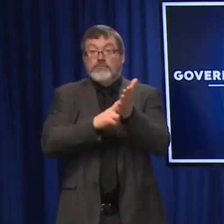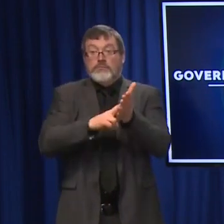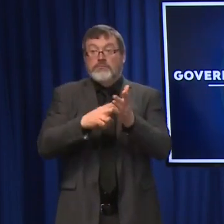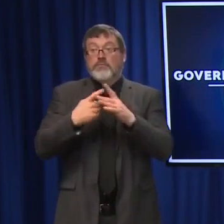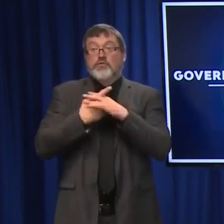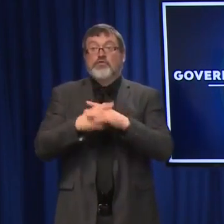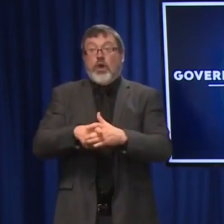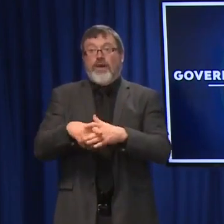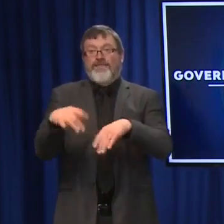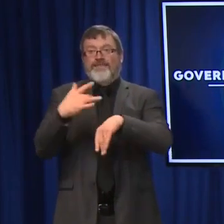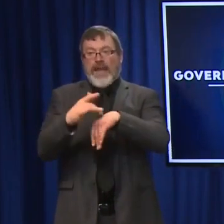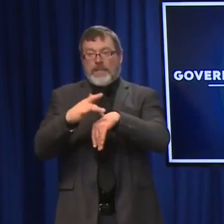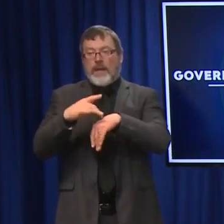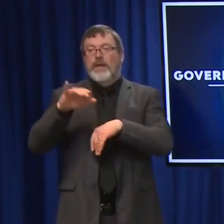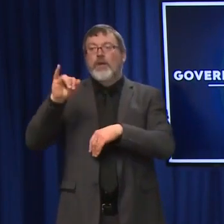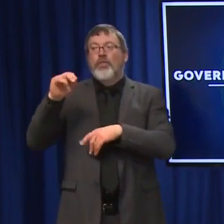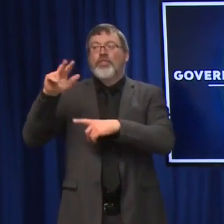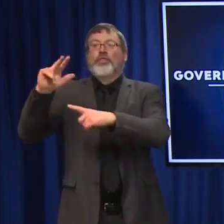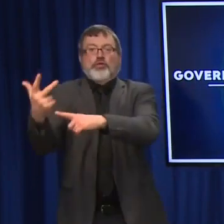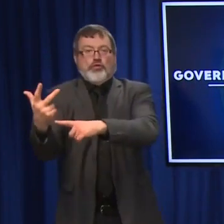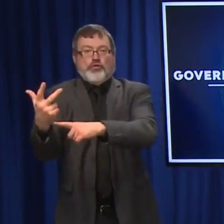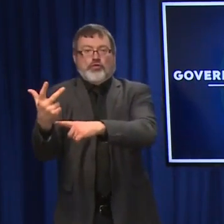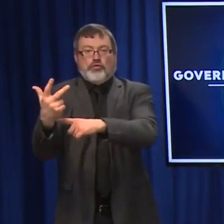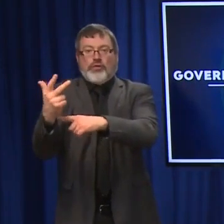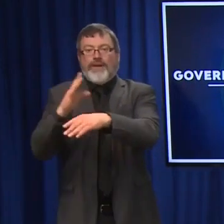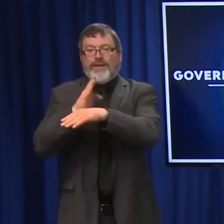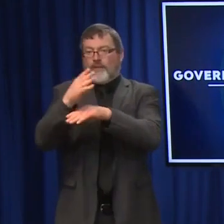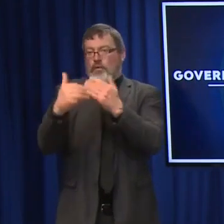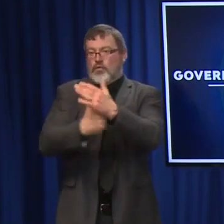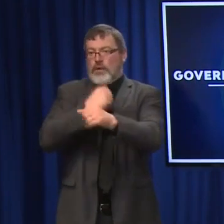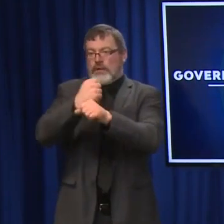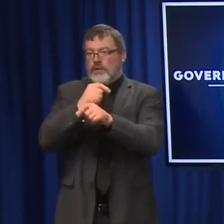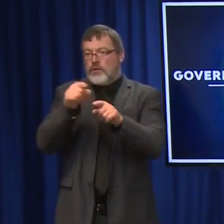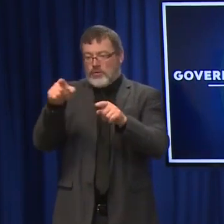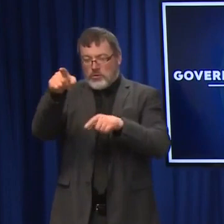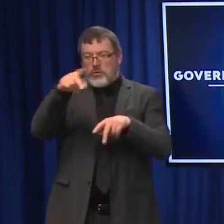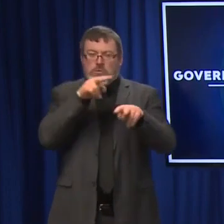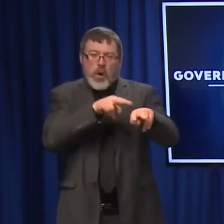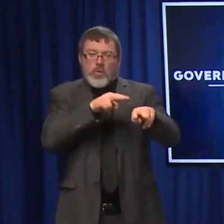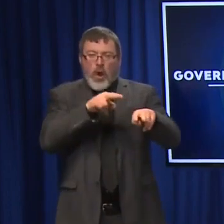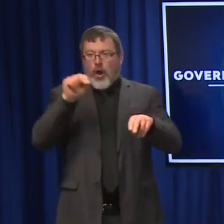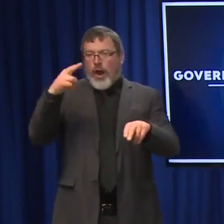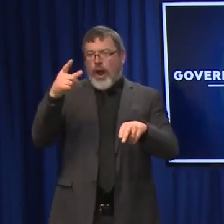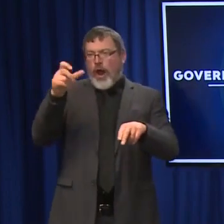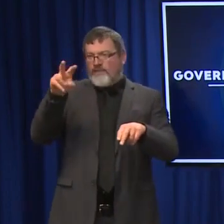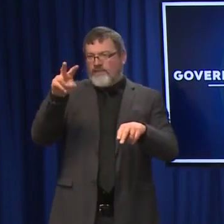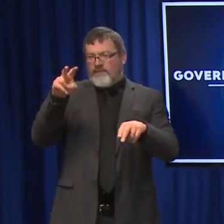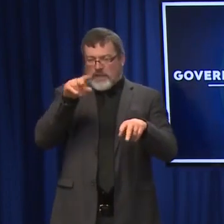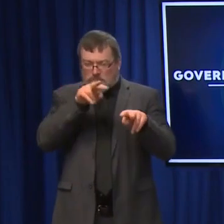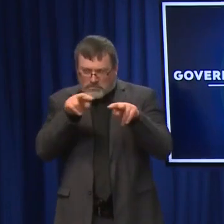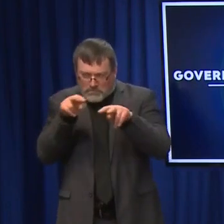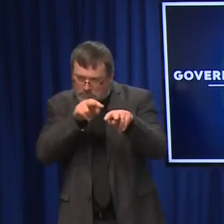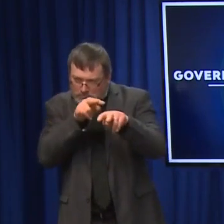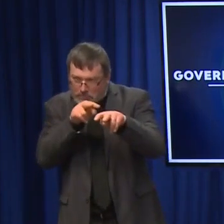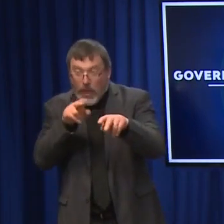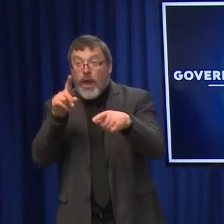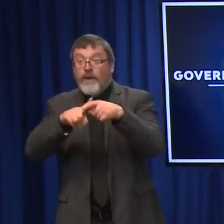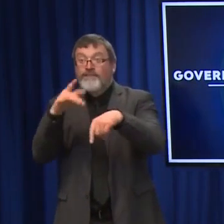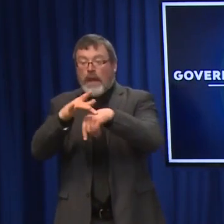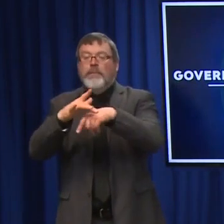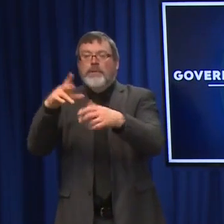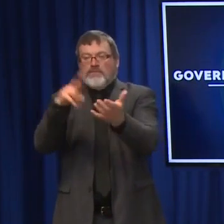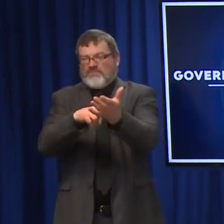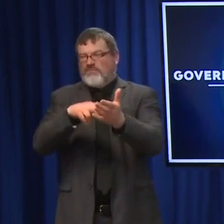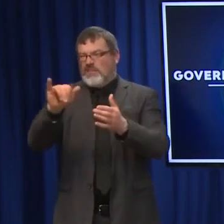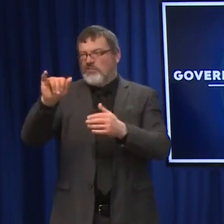3rd. So, if you check back to our website on January 3rd, you'll be able to sign up as part of Booster Blitz 2.0. You can see the 14